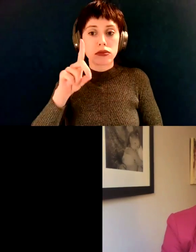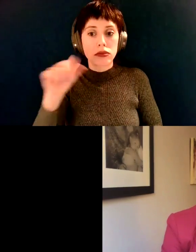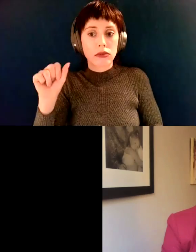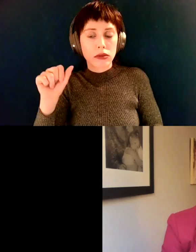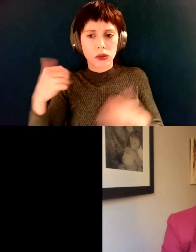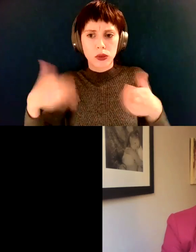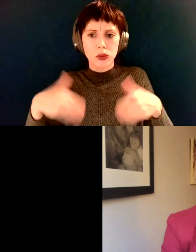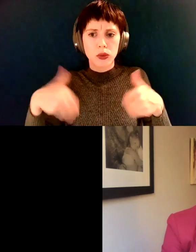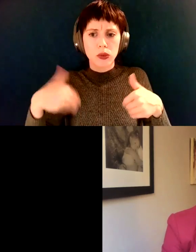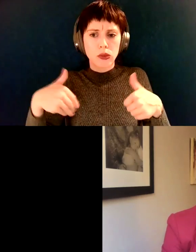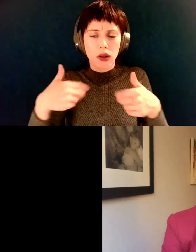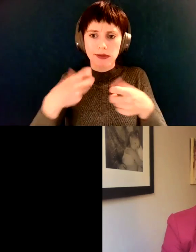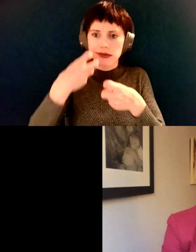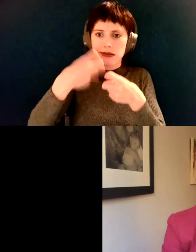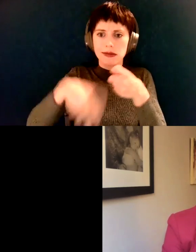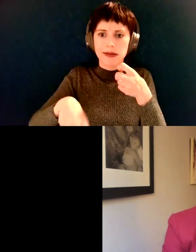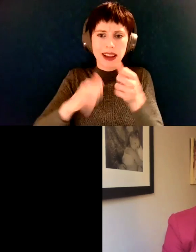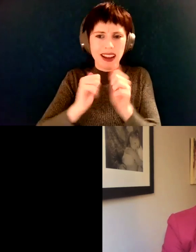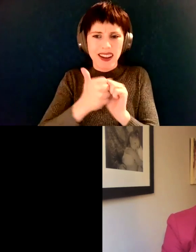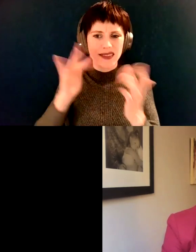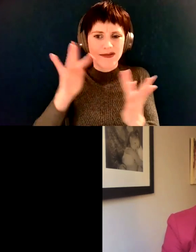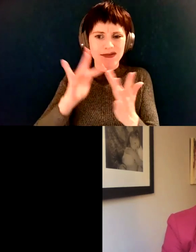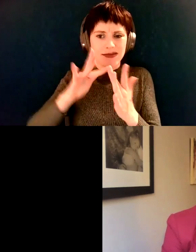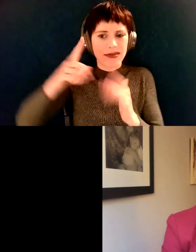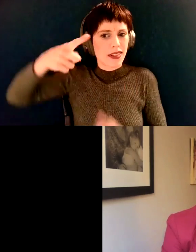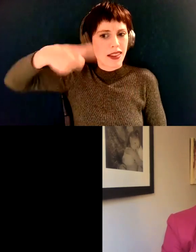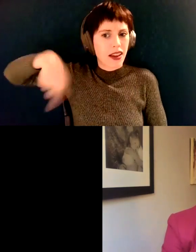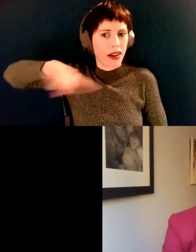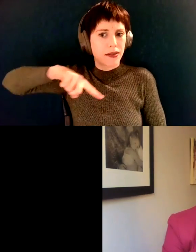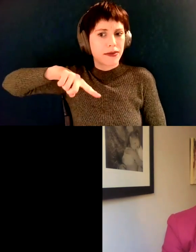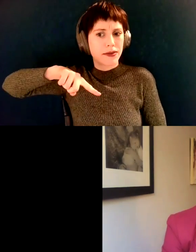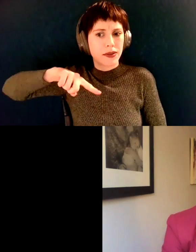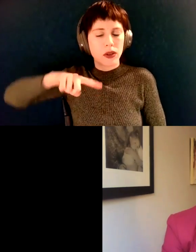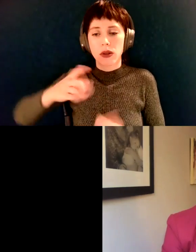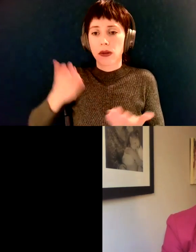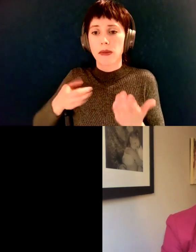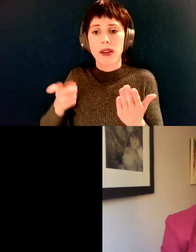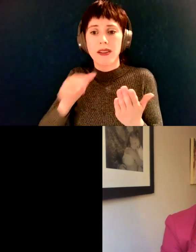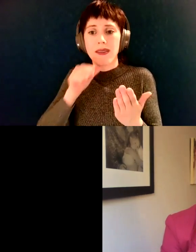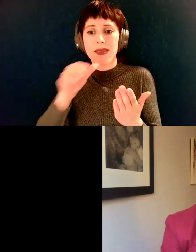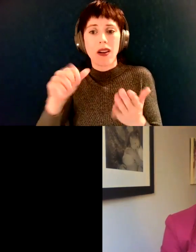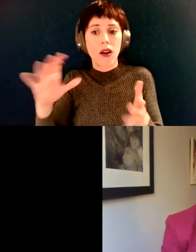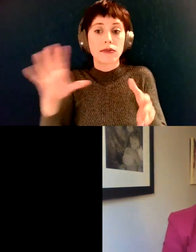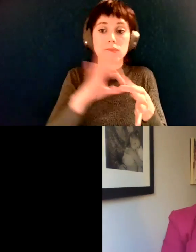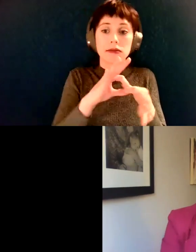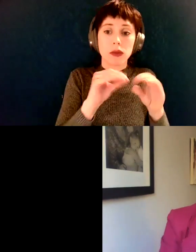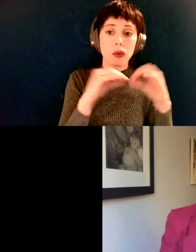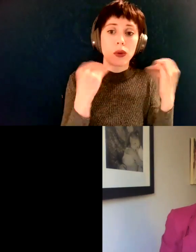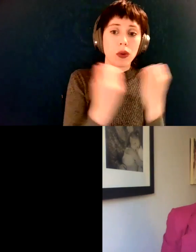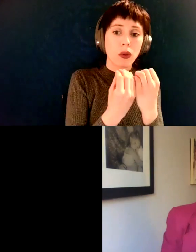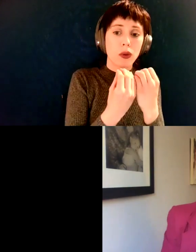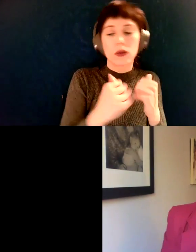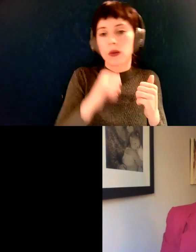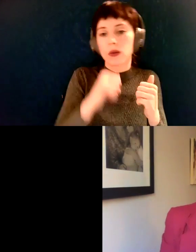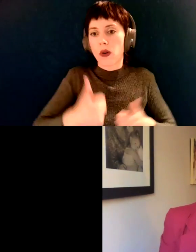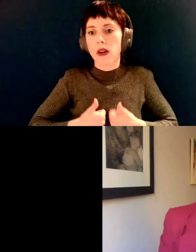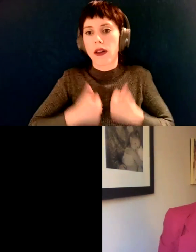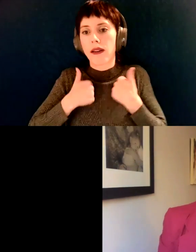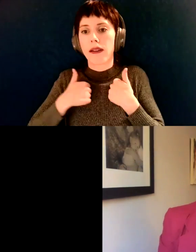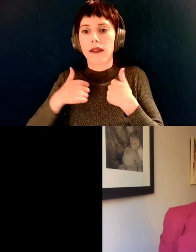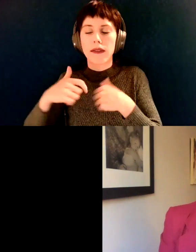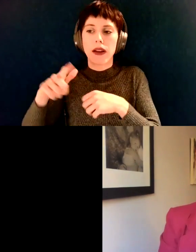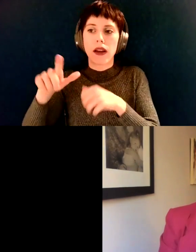I'm trying to think of how you reach people that maybe don't belong to a specific organization or they don't live in long-term care, but they do have